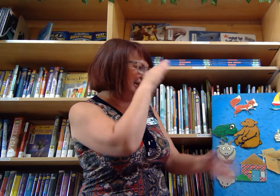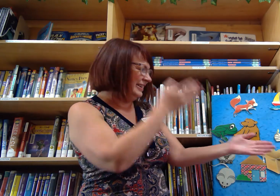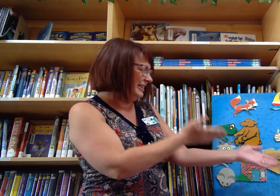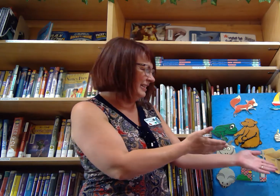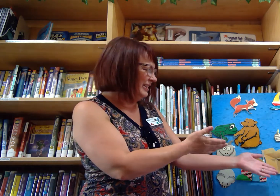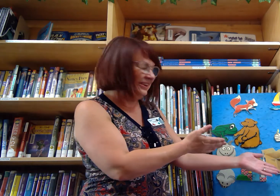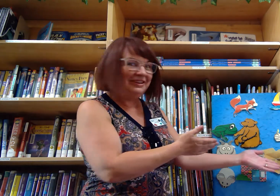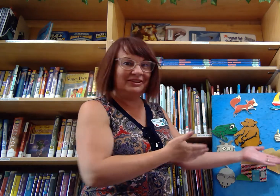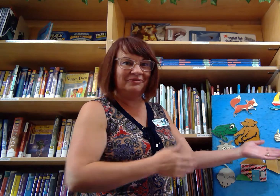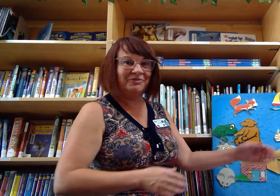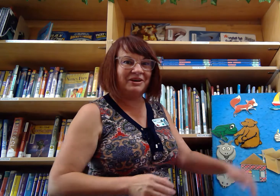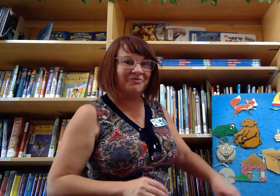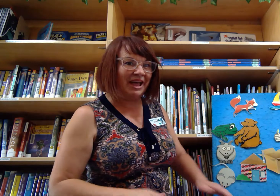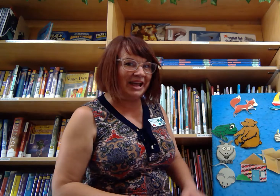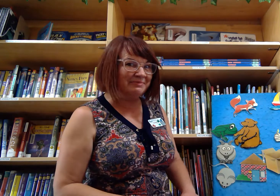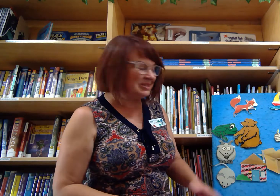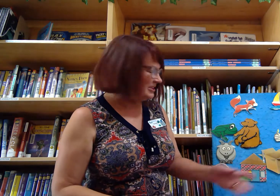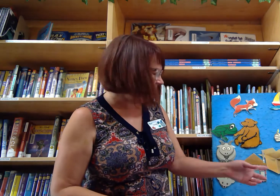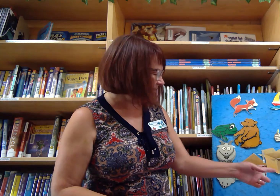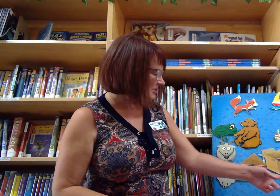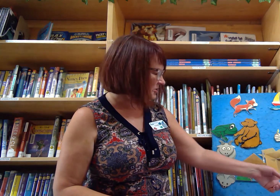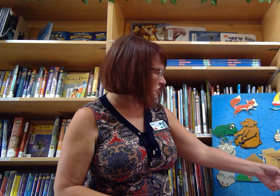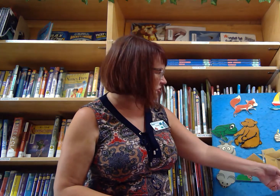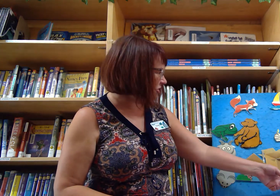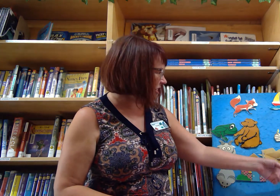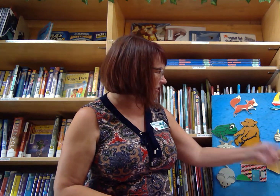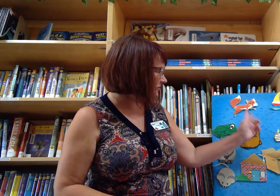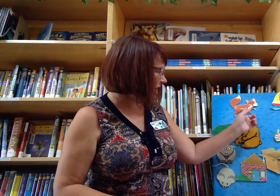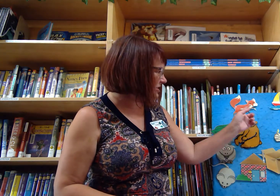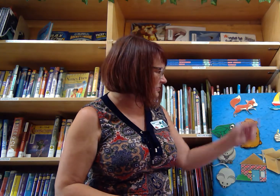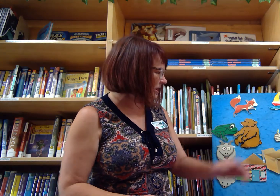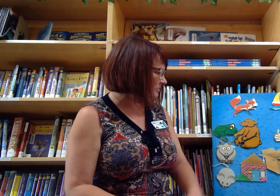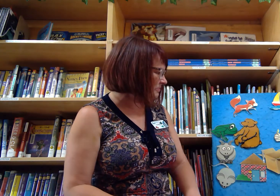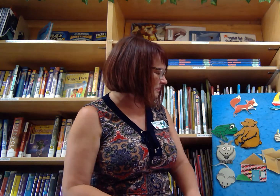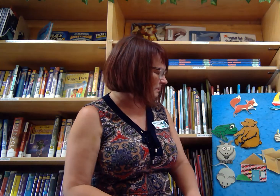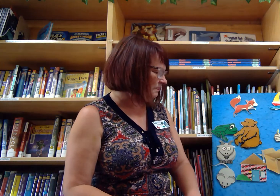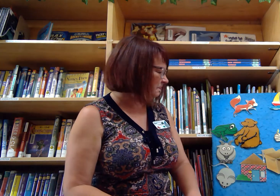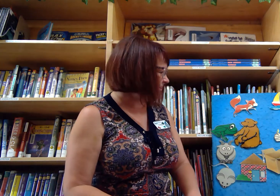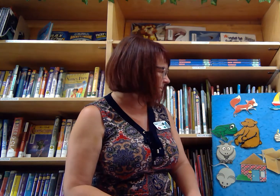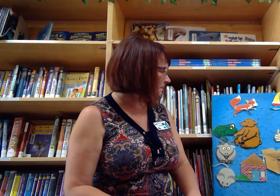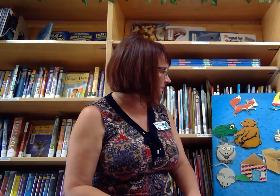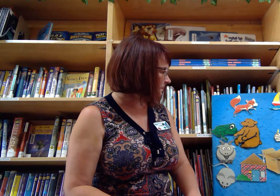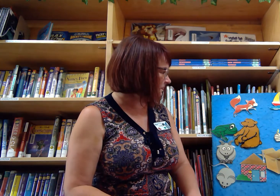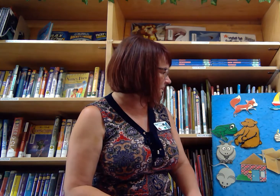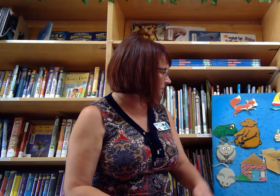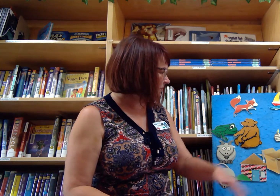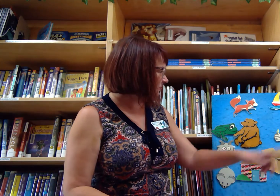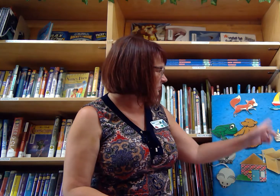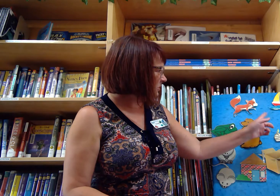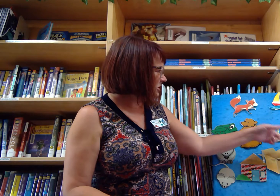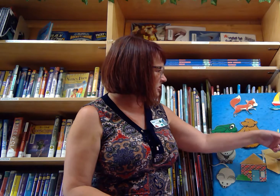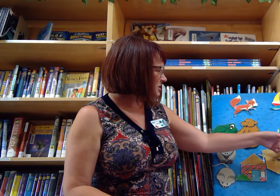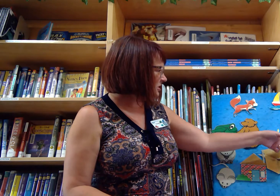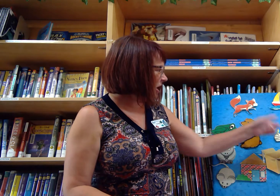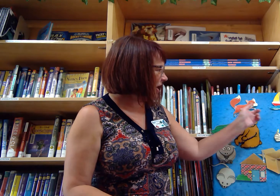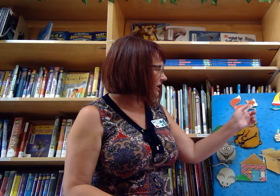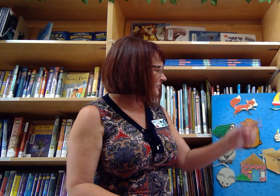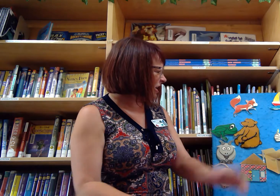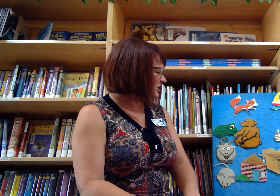A fox. rhymes? Does chair and fox rhyme? Hmm. Does vlog and fox